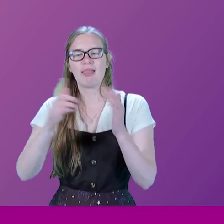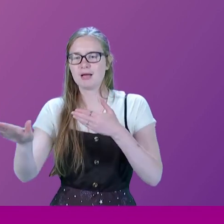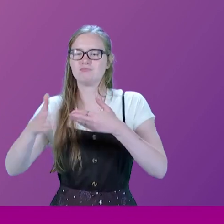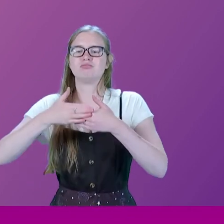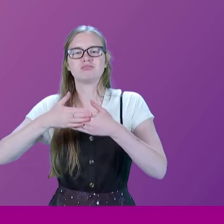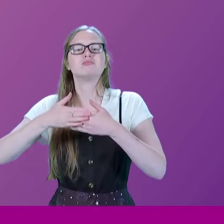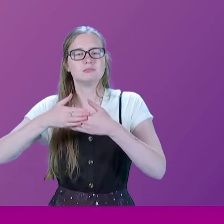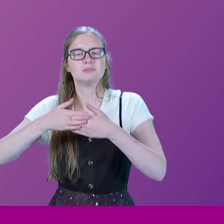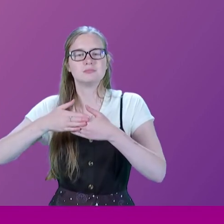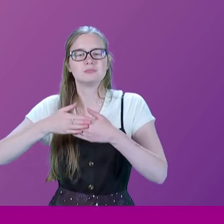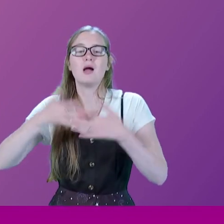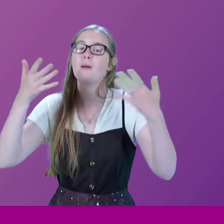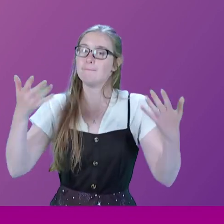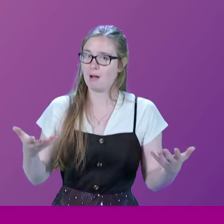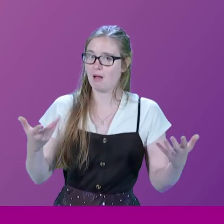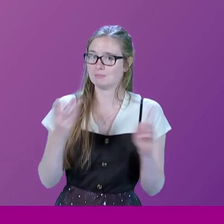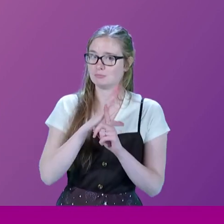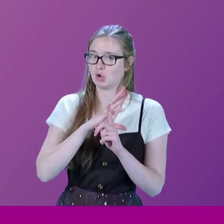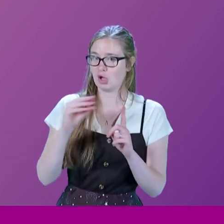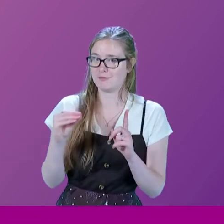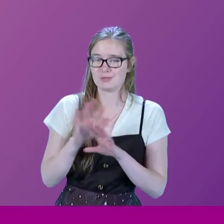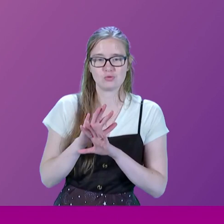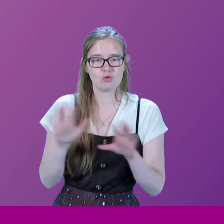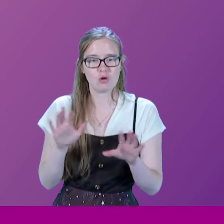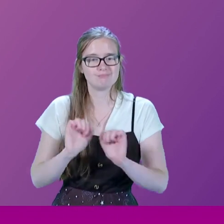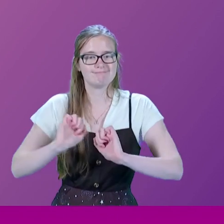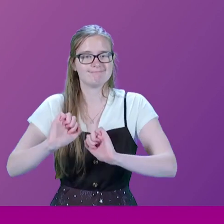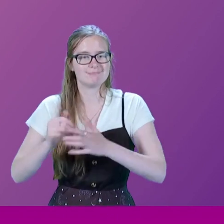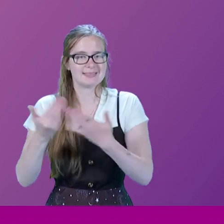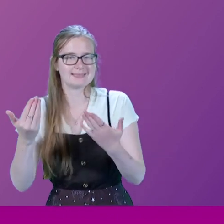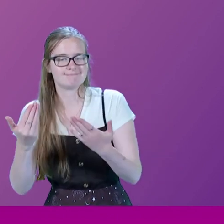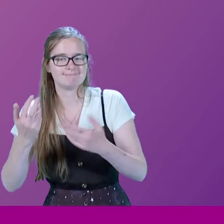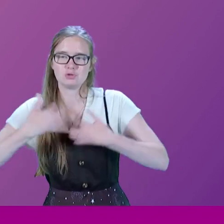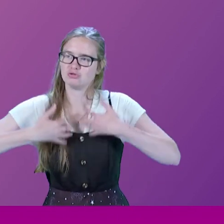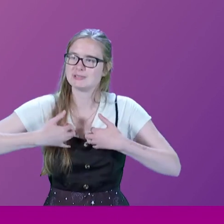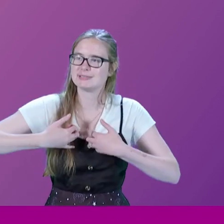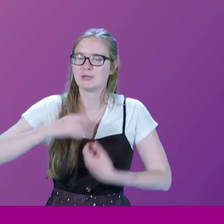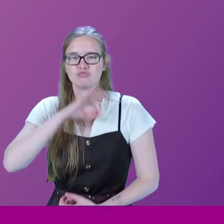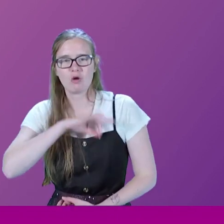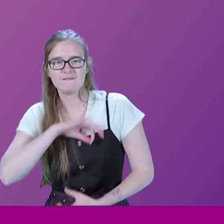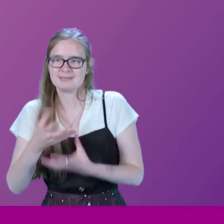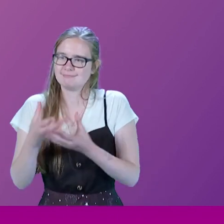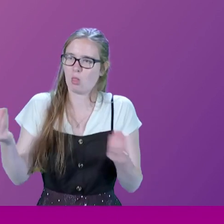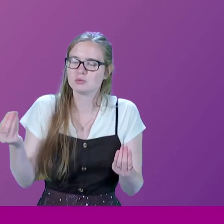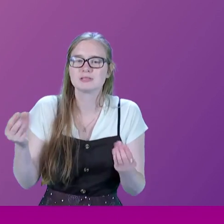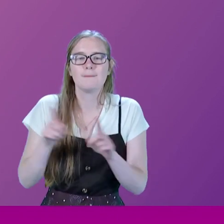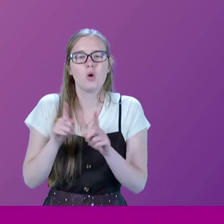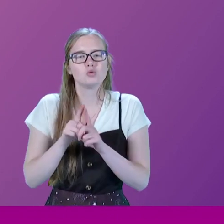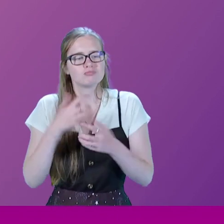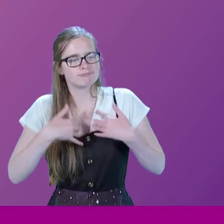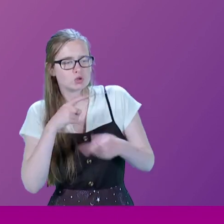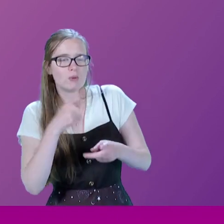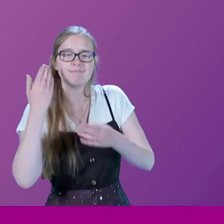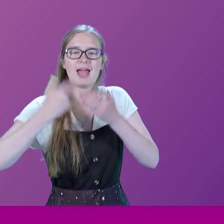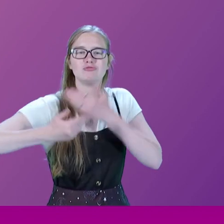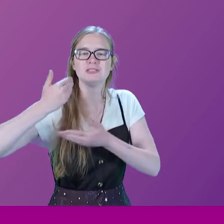railway line. However, conservatives were not only in those days interested in profit loss accounts. They were also interested in